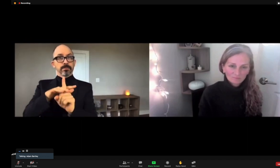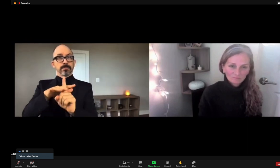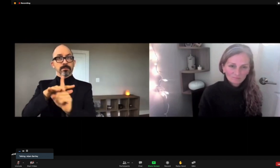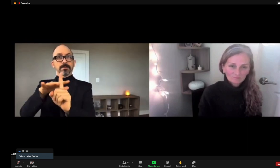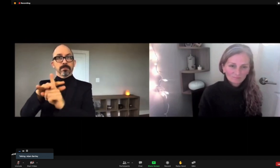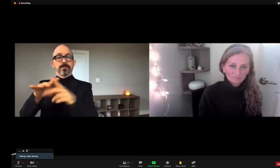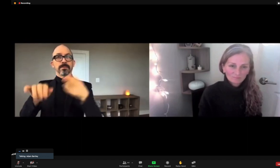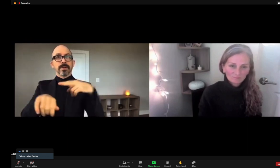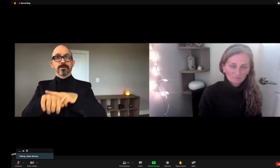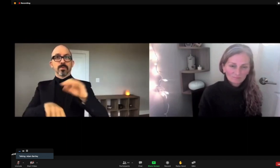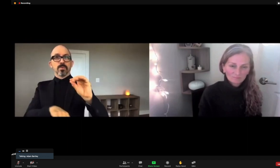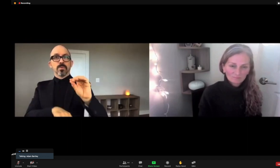how all of this would play out.